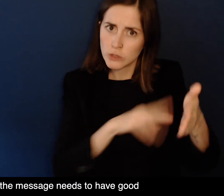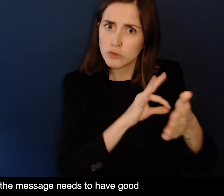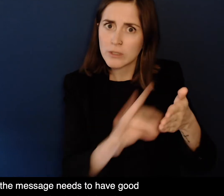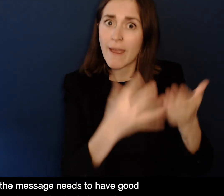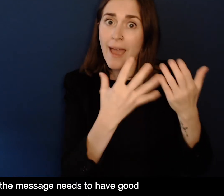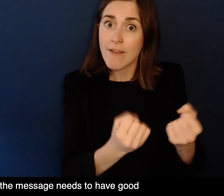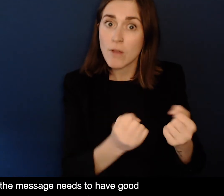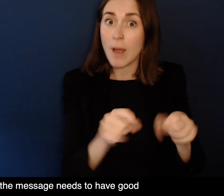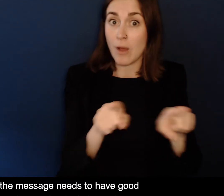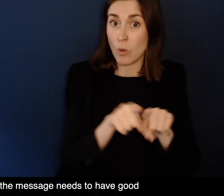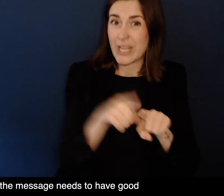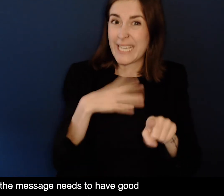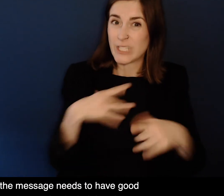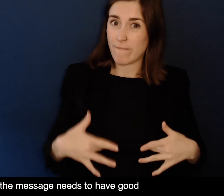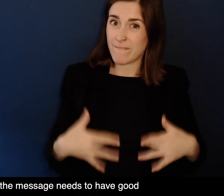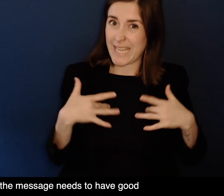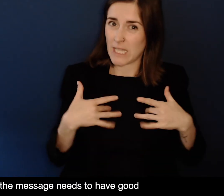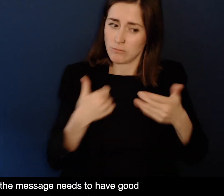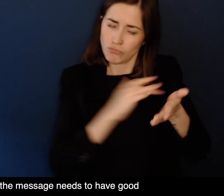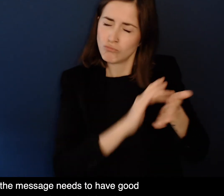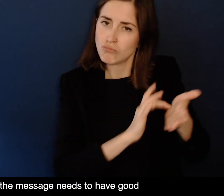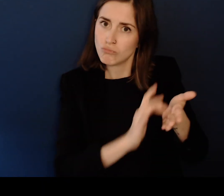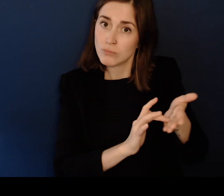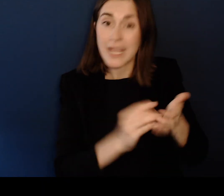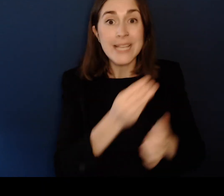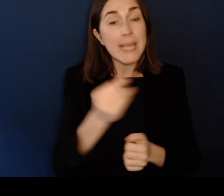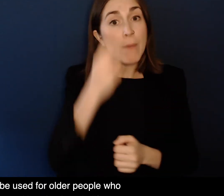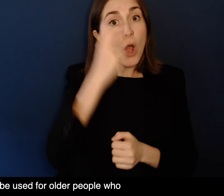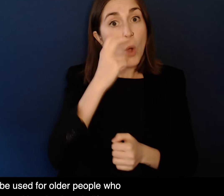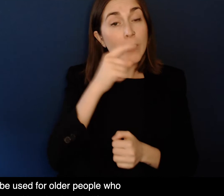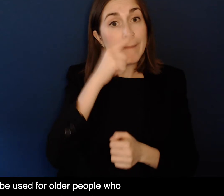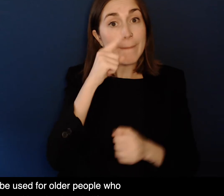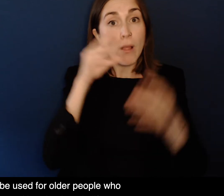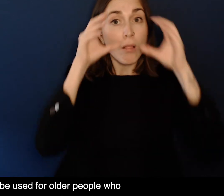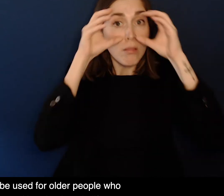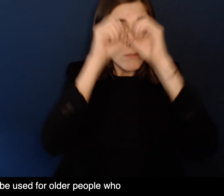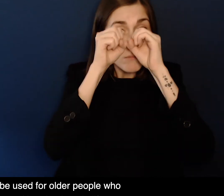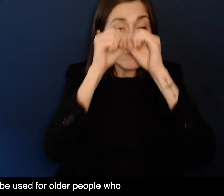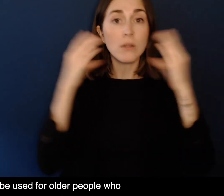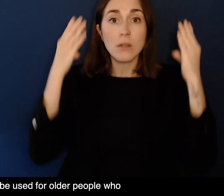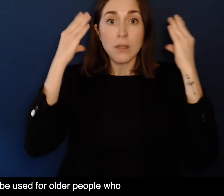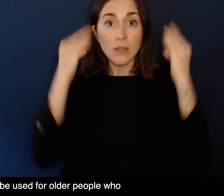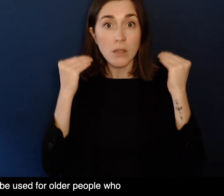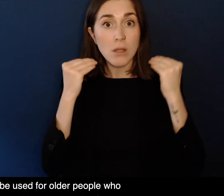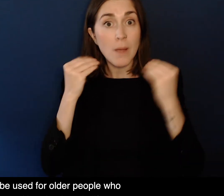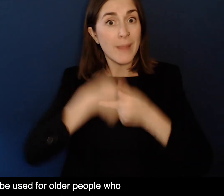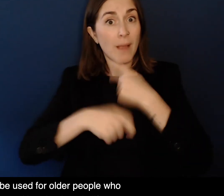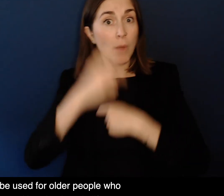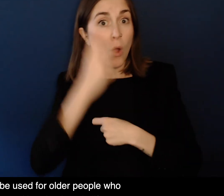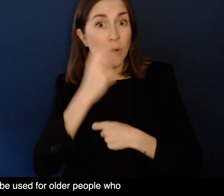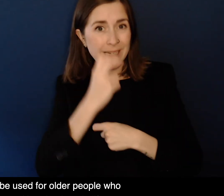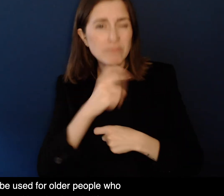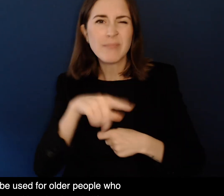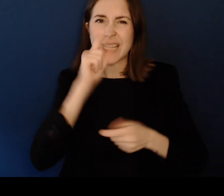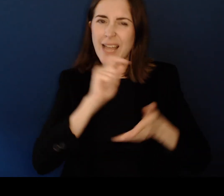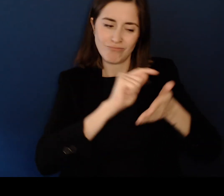to have good literacy skills and good sensation in their hands This method can be used for older people who have lost vision and hearing